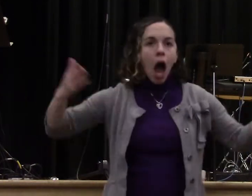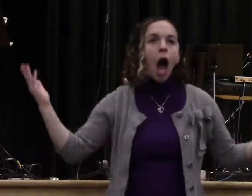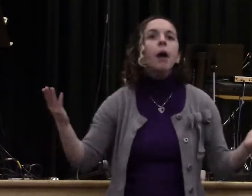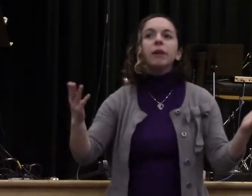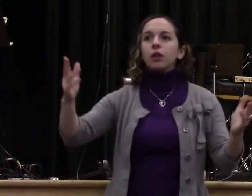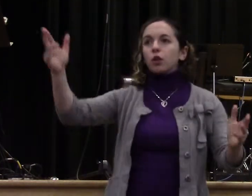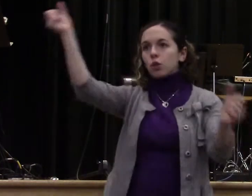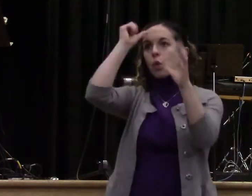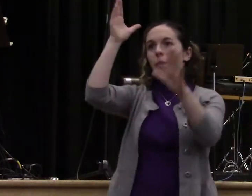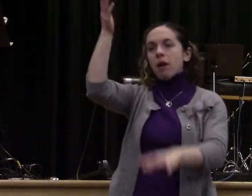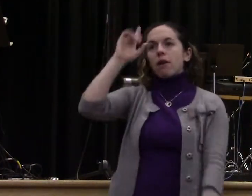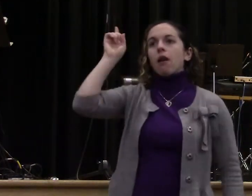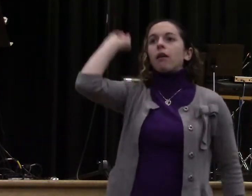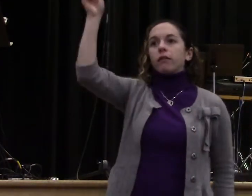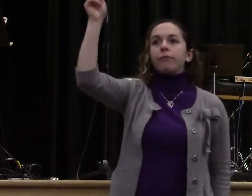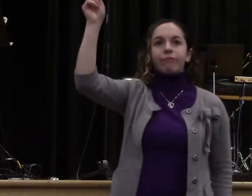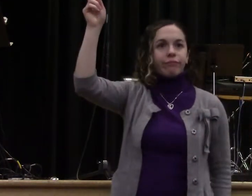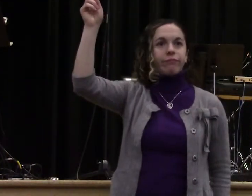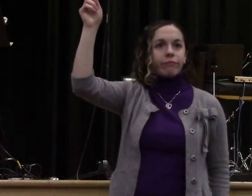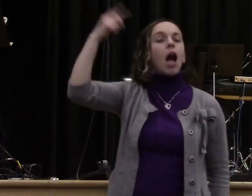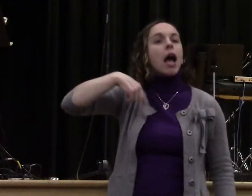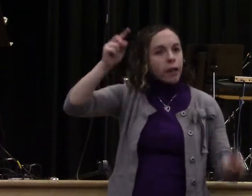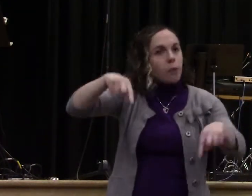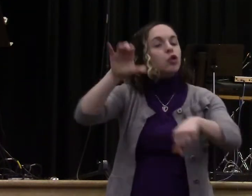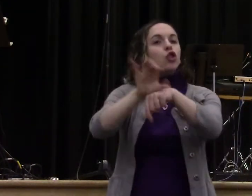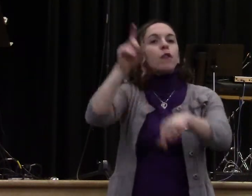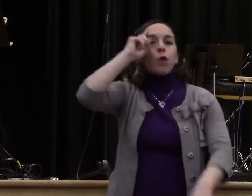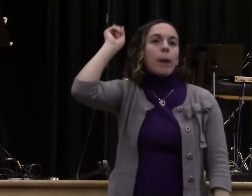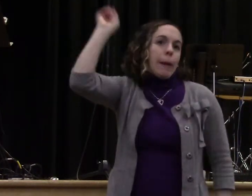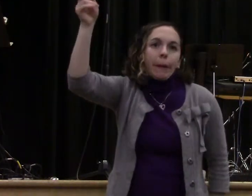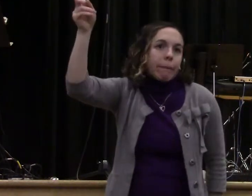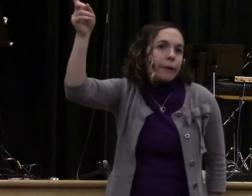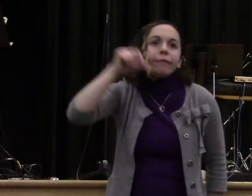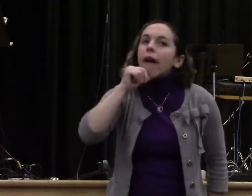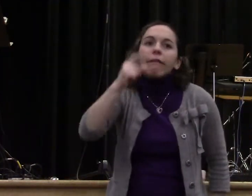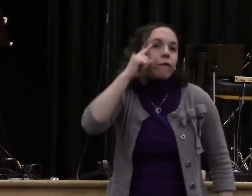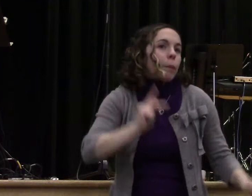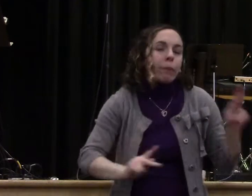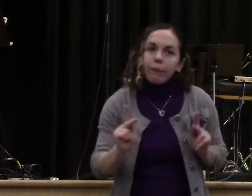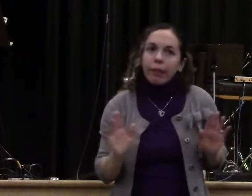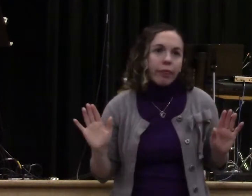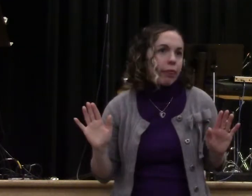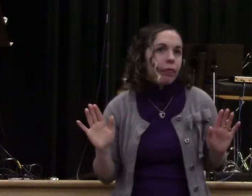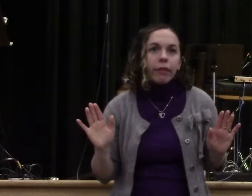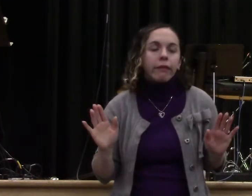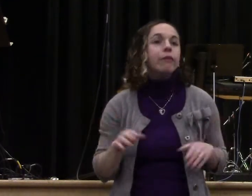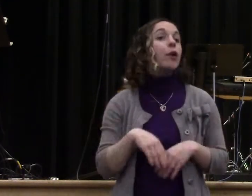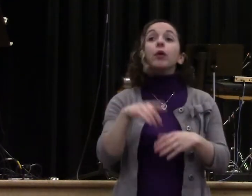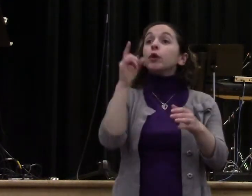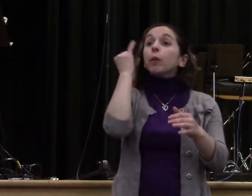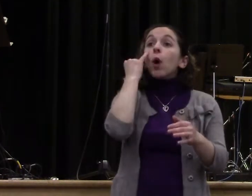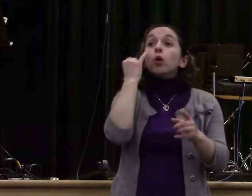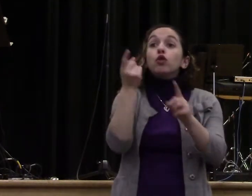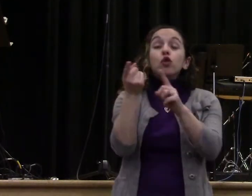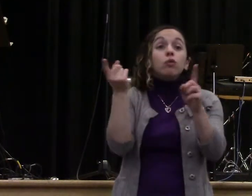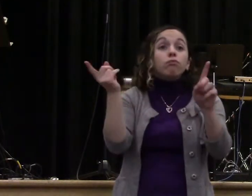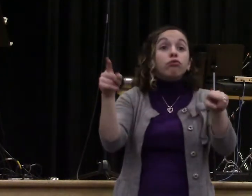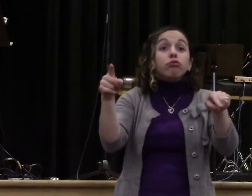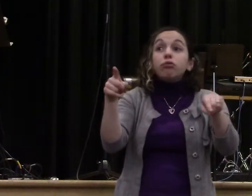spirit and let me say this. can almost guarantee you one thing that if you, if you come to this church long enough, you'll see